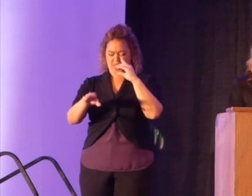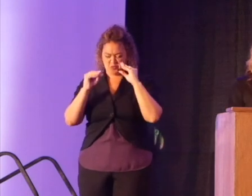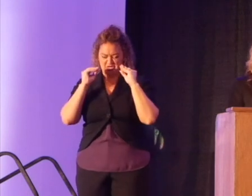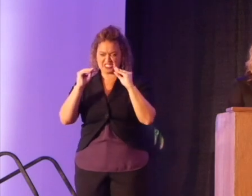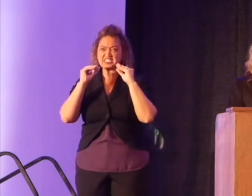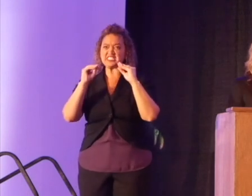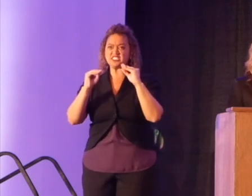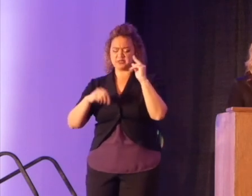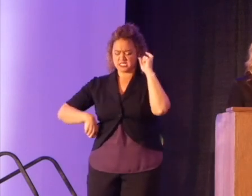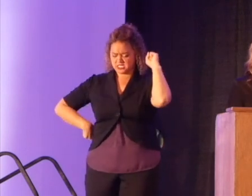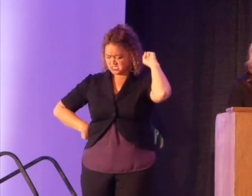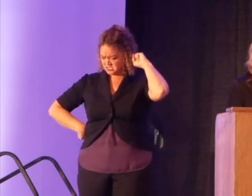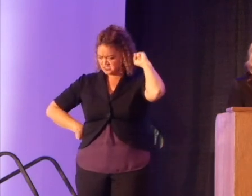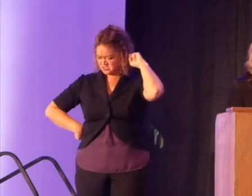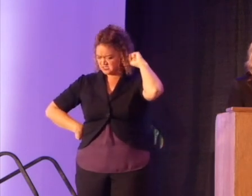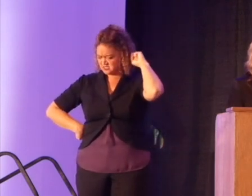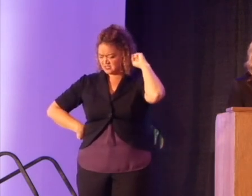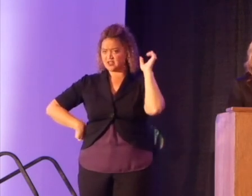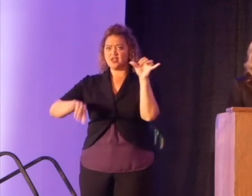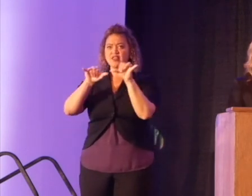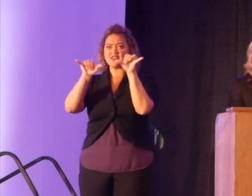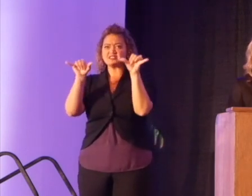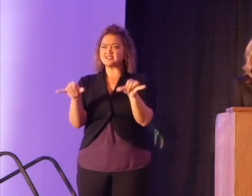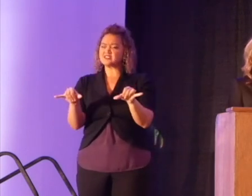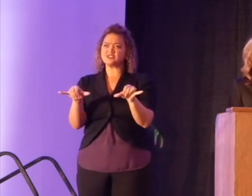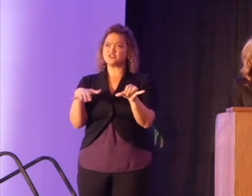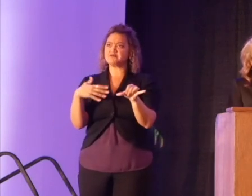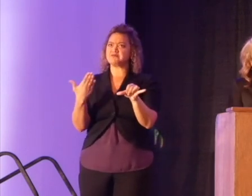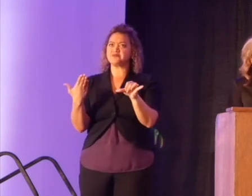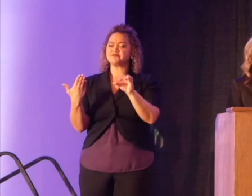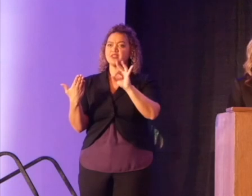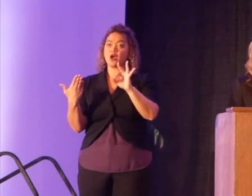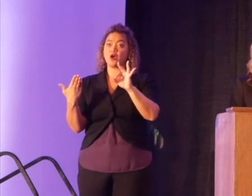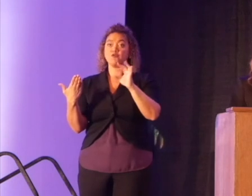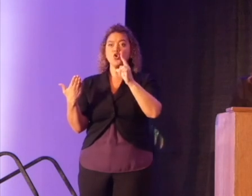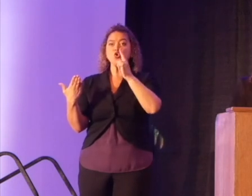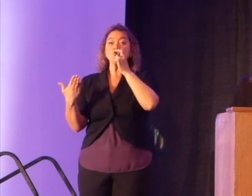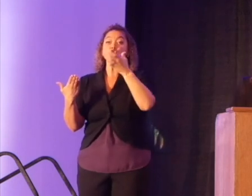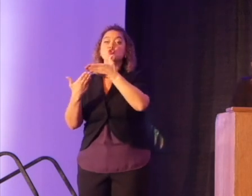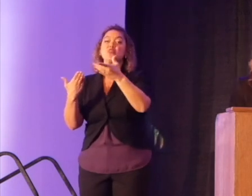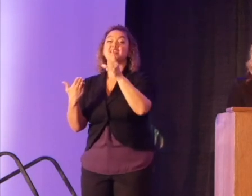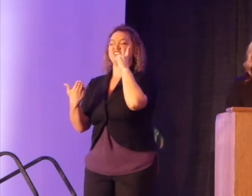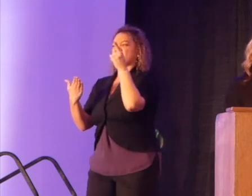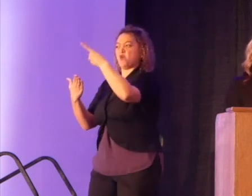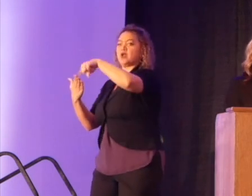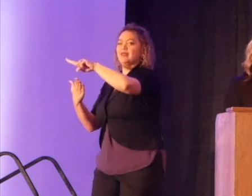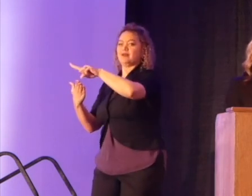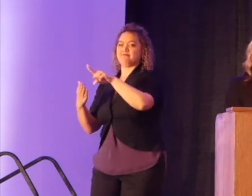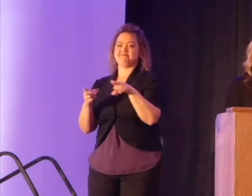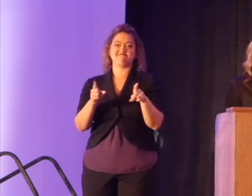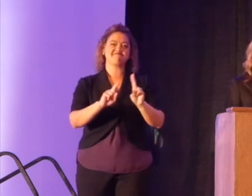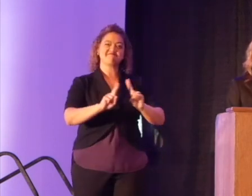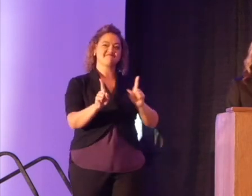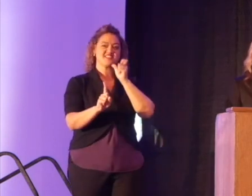into a chasm of systems, systems of who things were meant for and whom they were not.